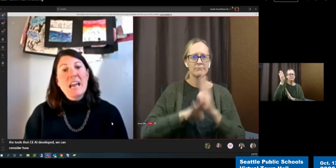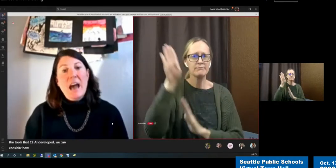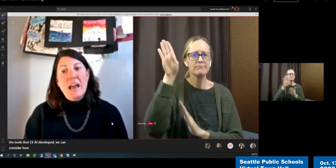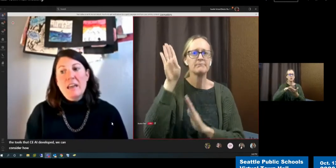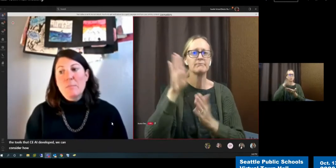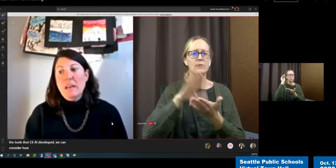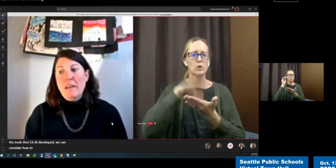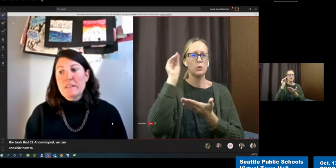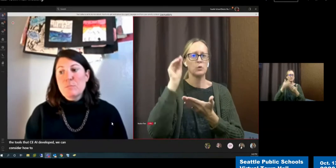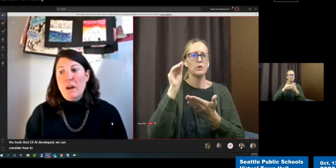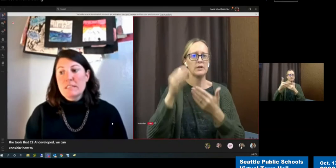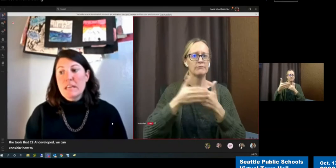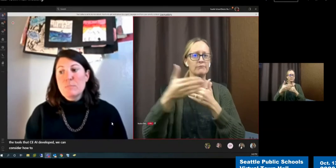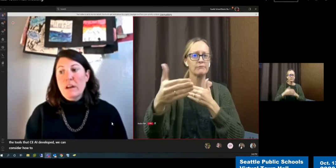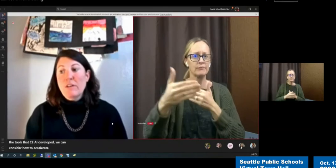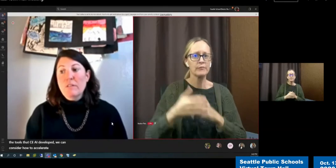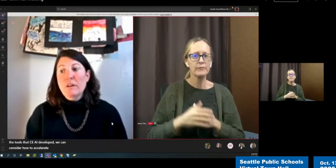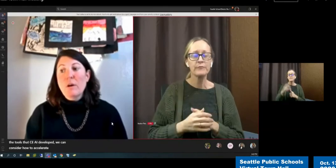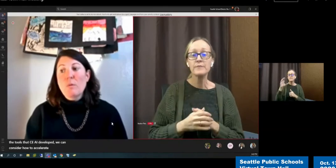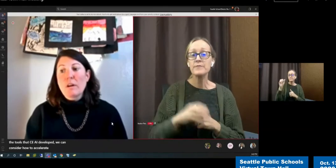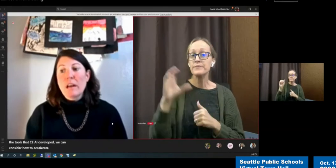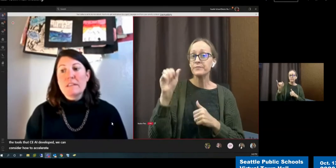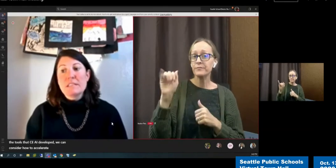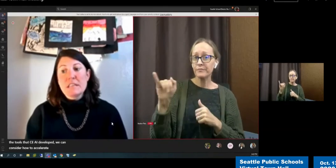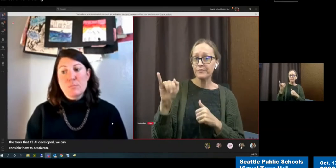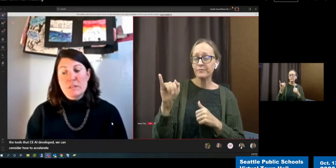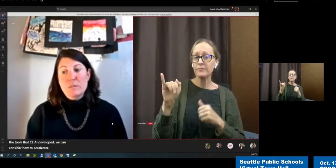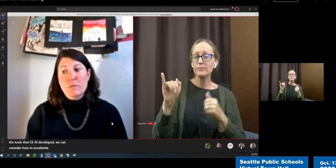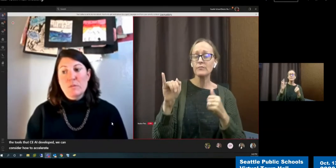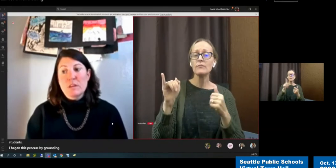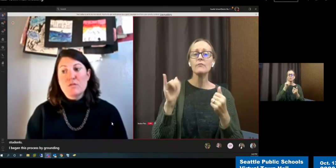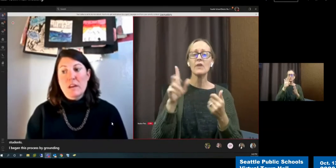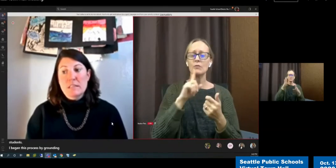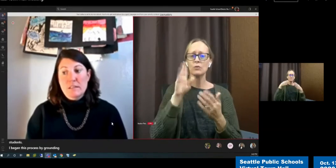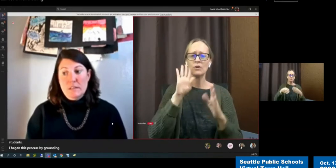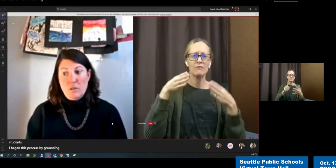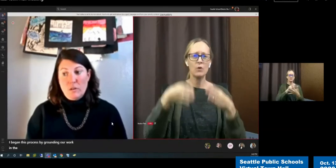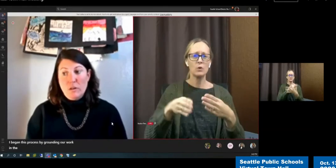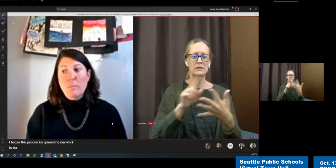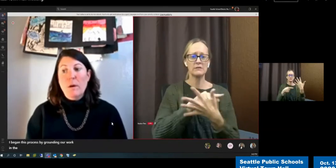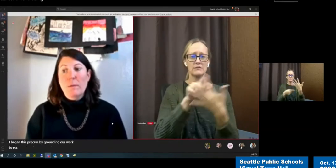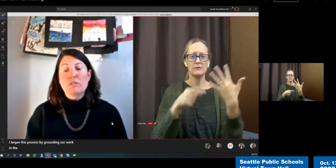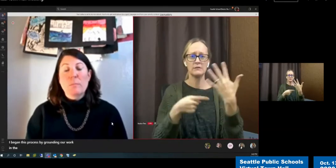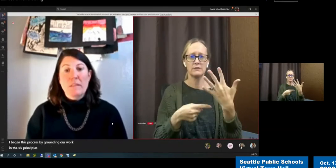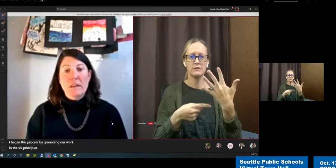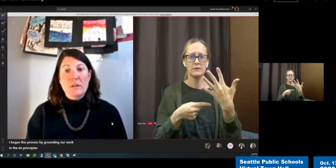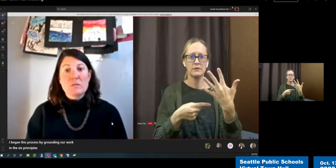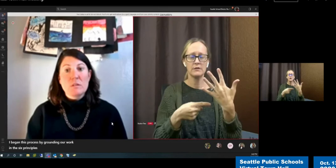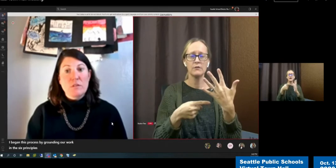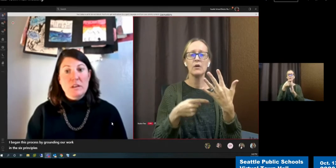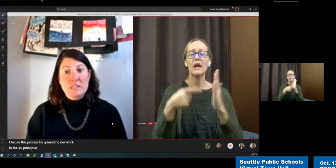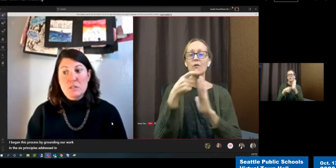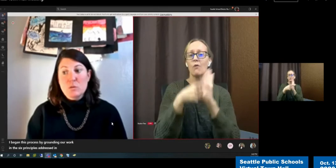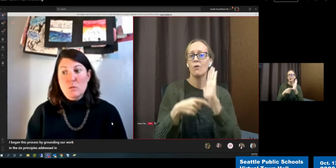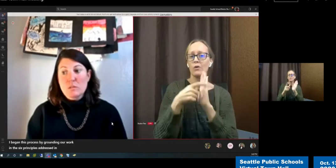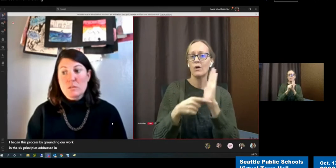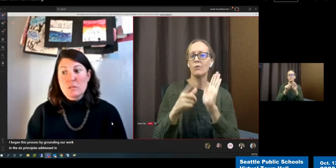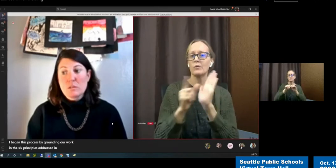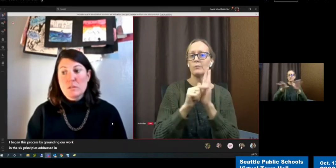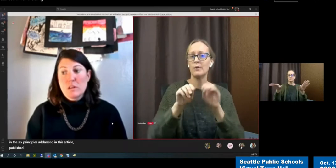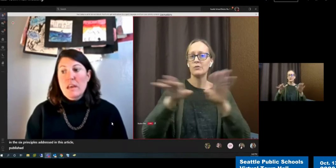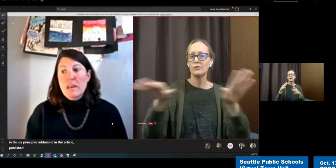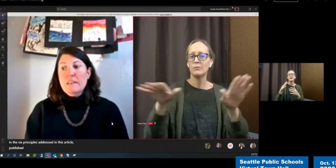CAI began this process by grounding our work in the six principles addressed in this article published by the Council of Great City Schools.